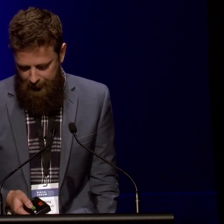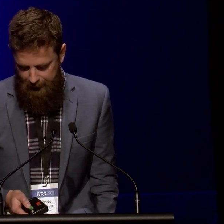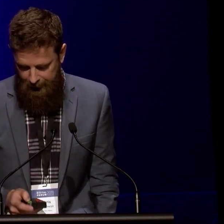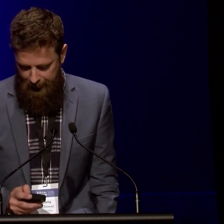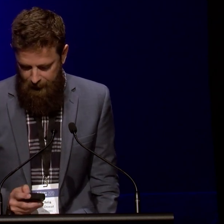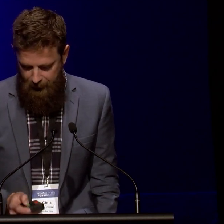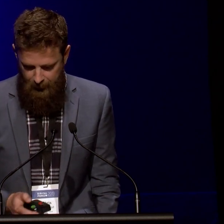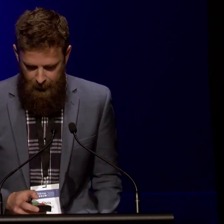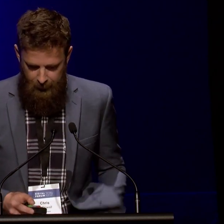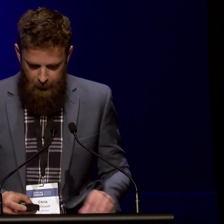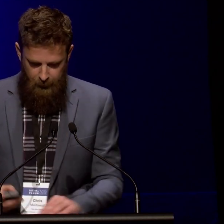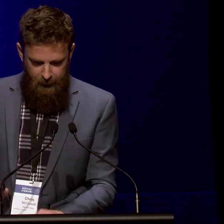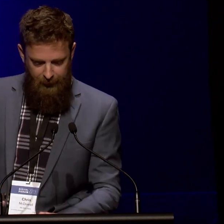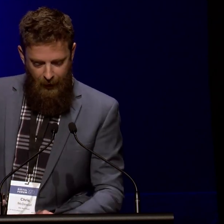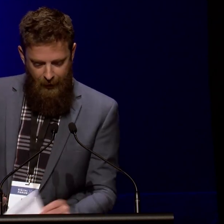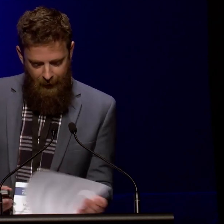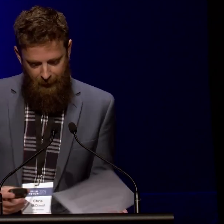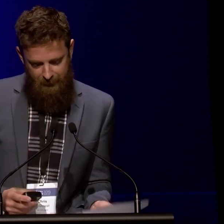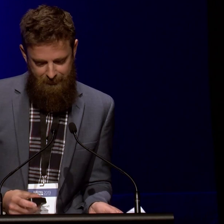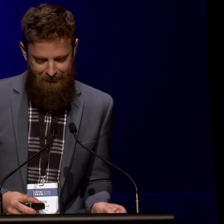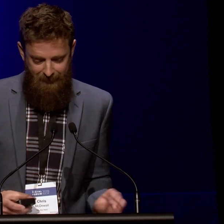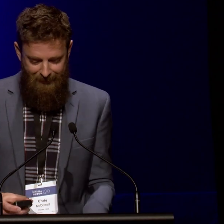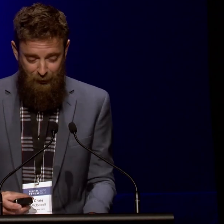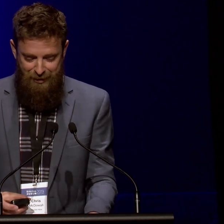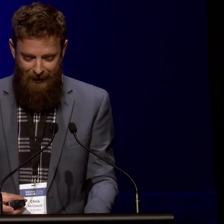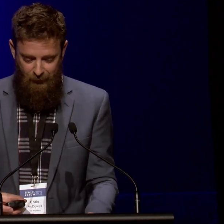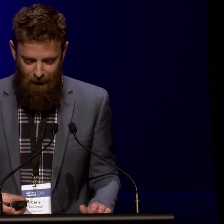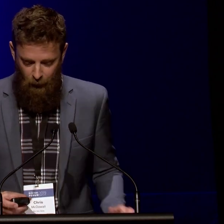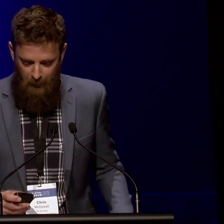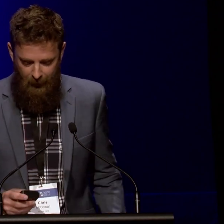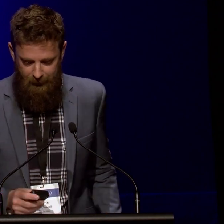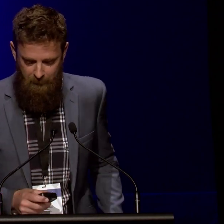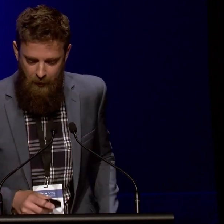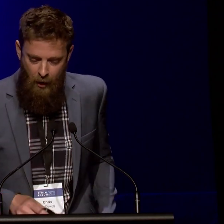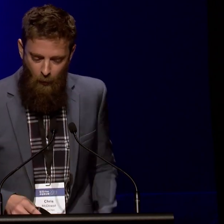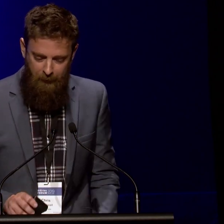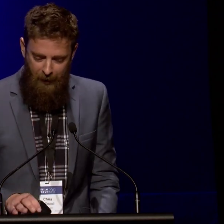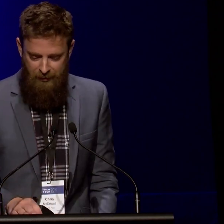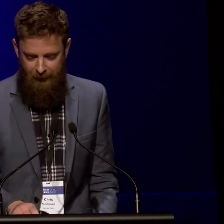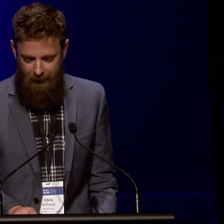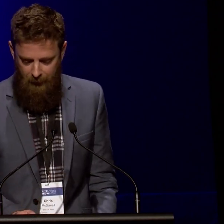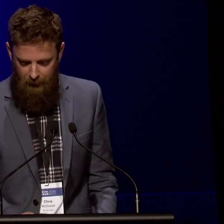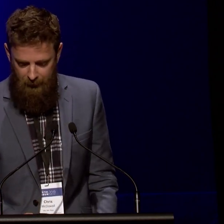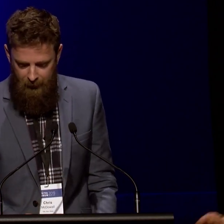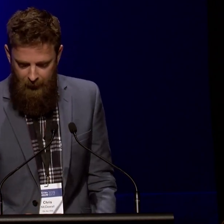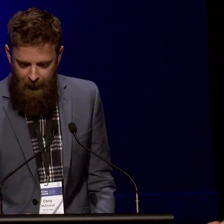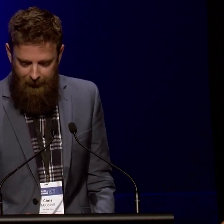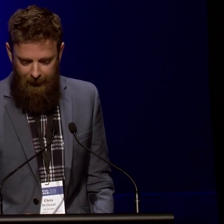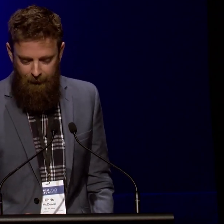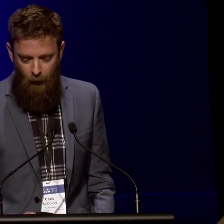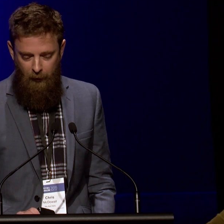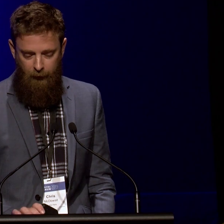book under his left. There are two charts on the floor behind him, one partially unrolled.